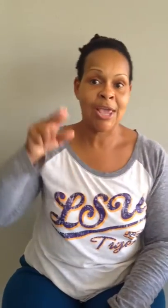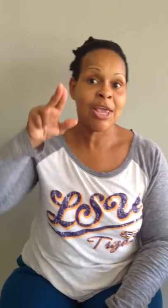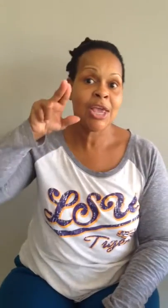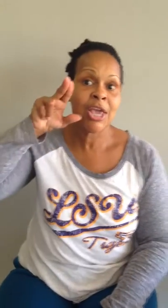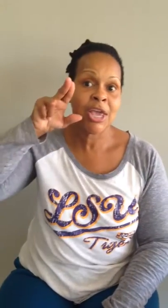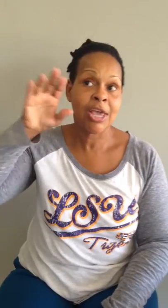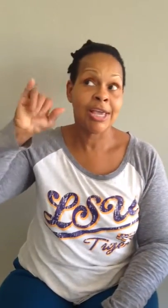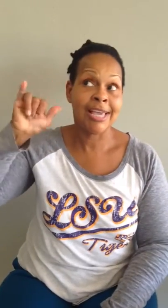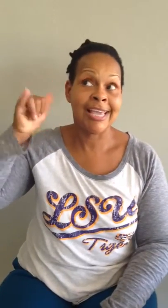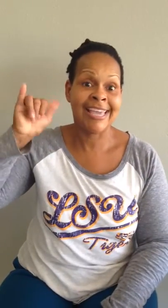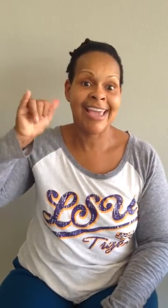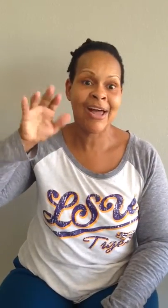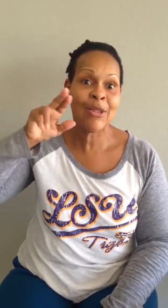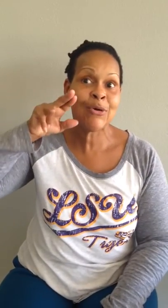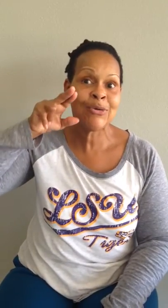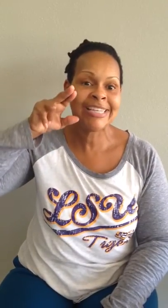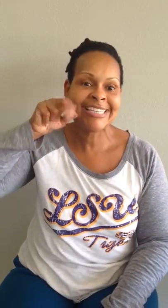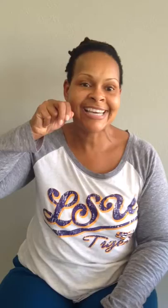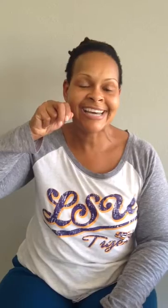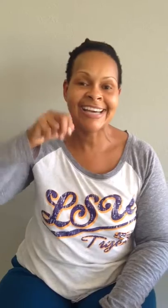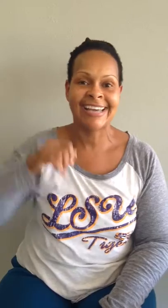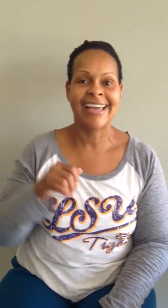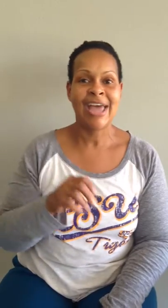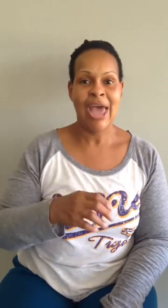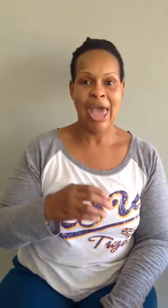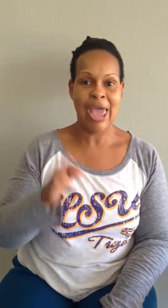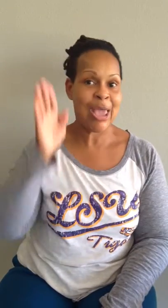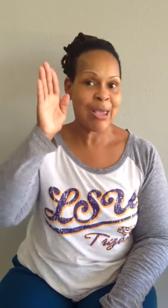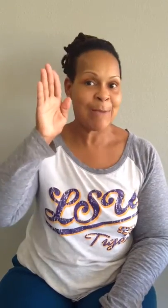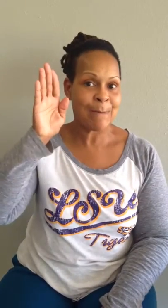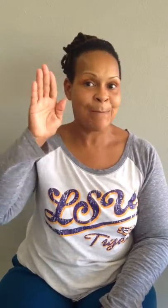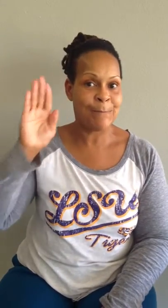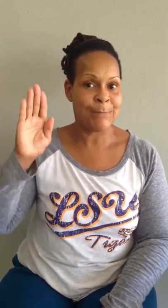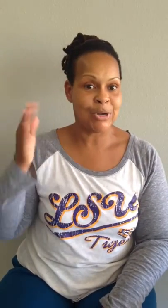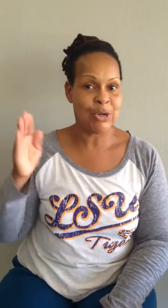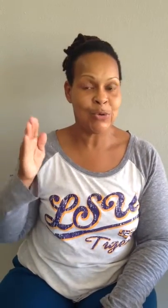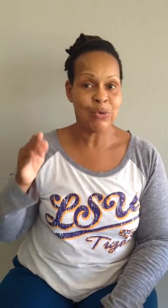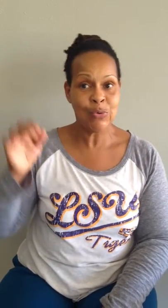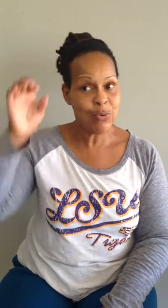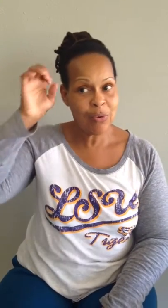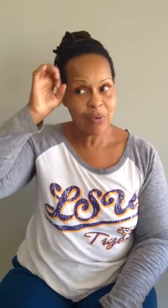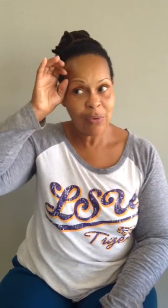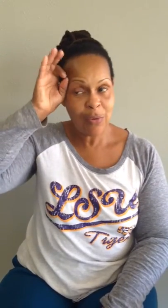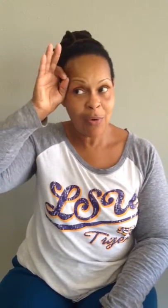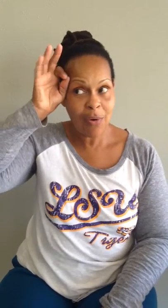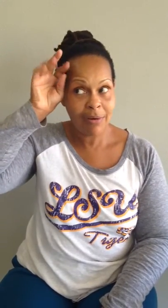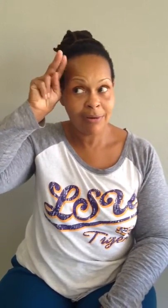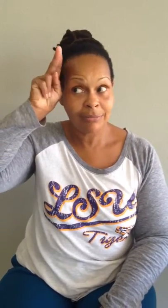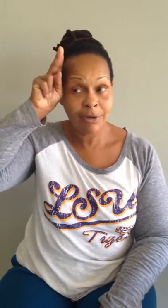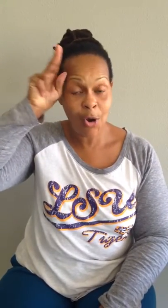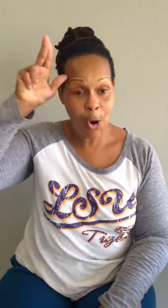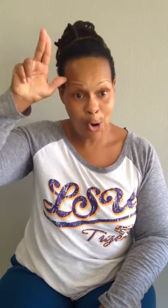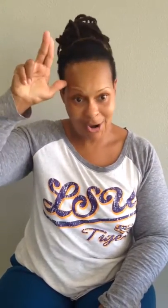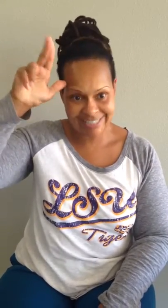yellow duck, a blue horse,